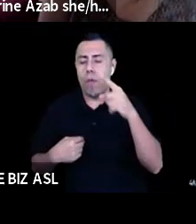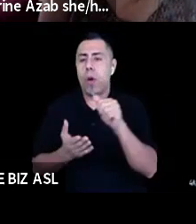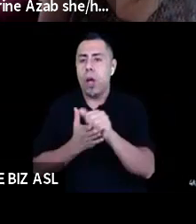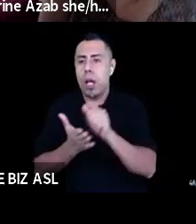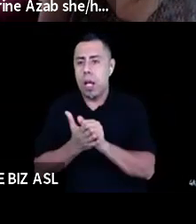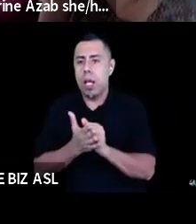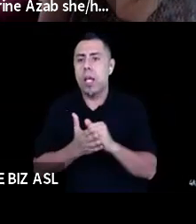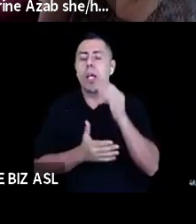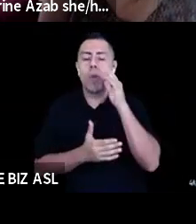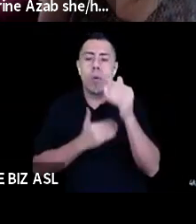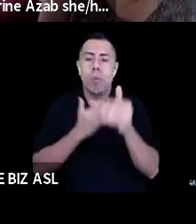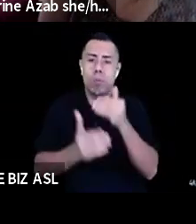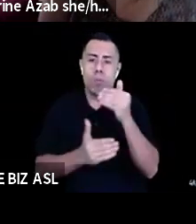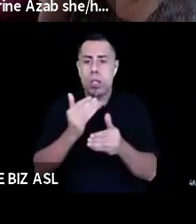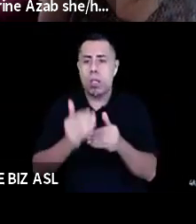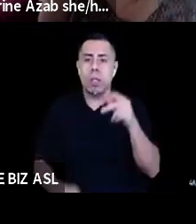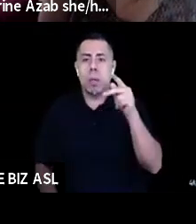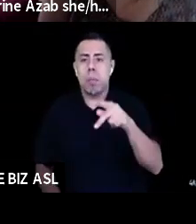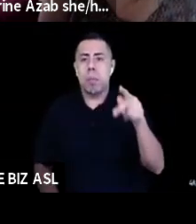process PPP loans and relief quicker.